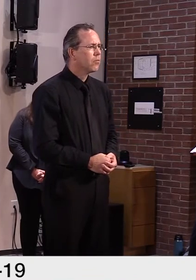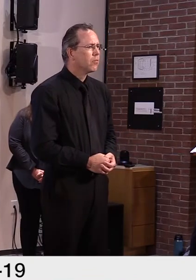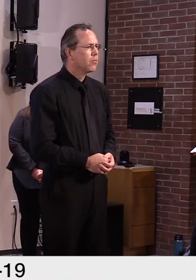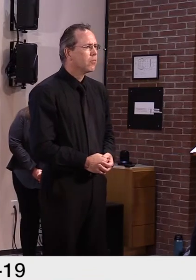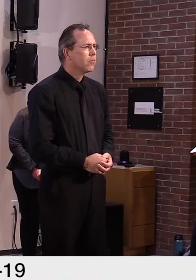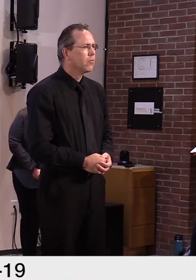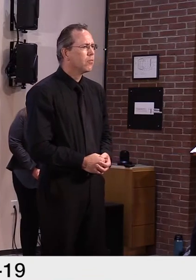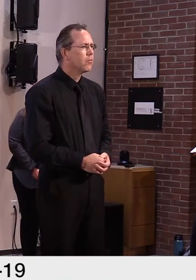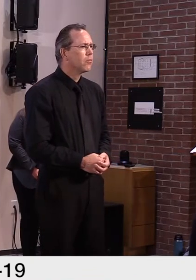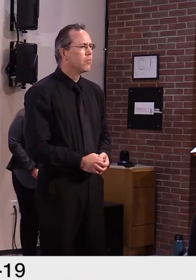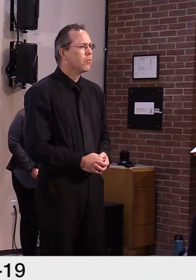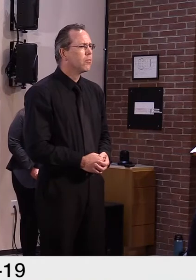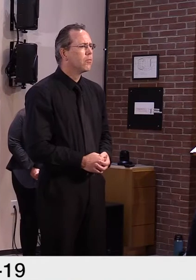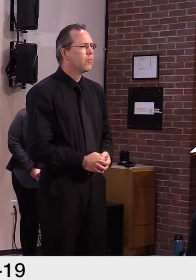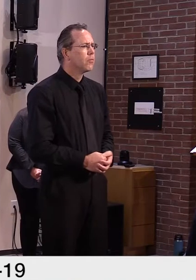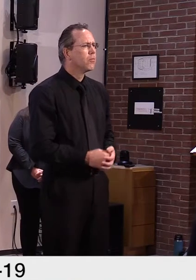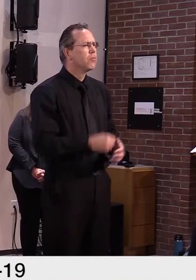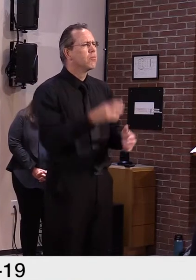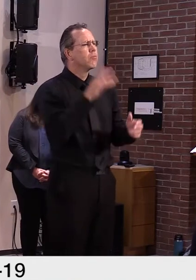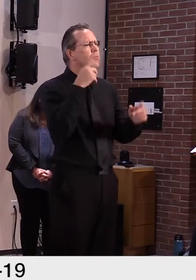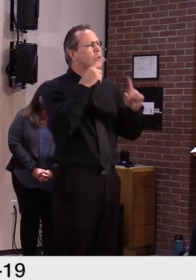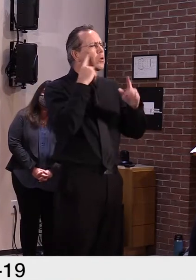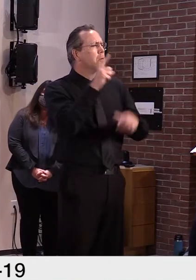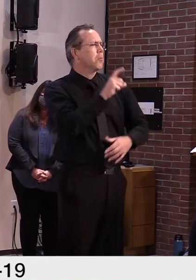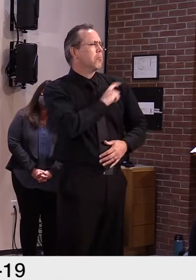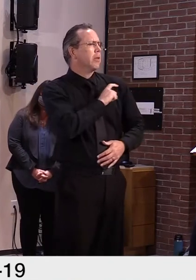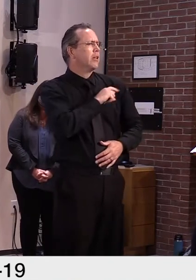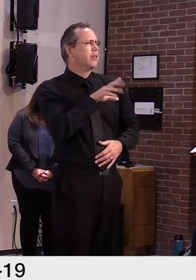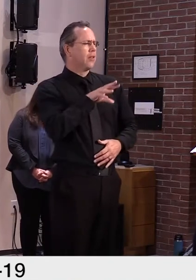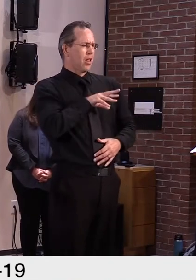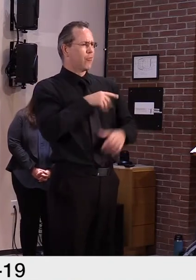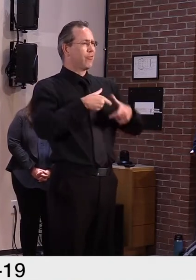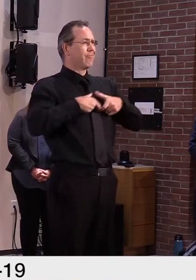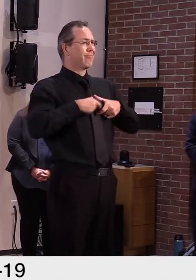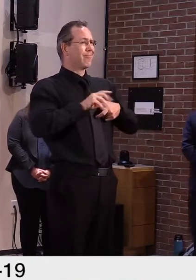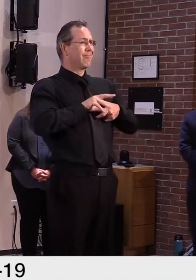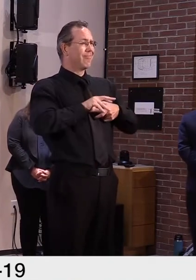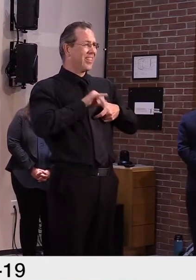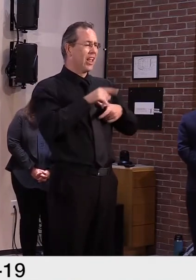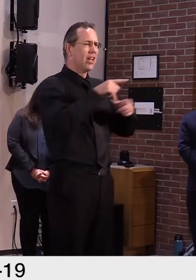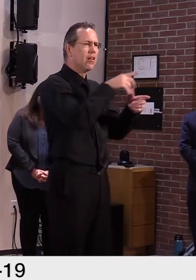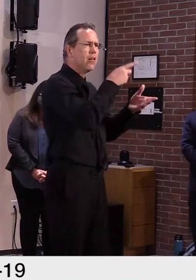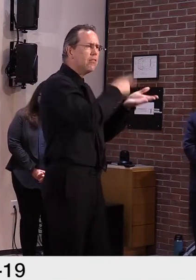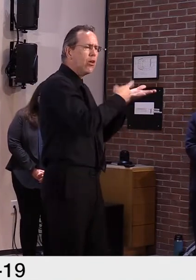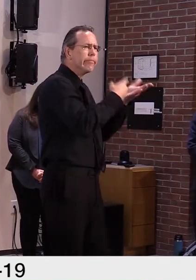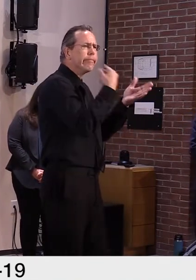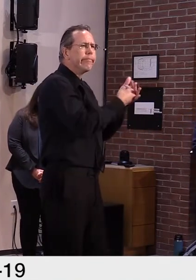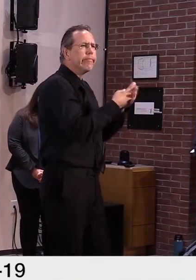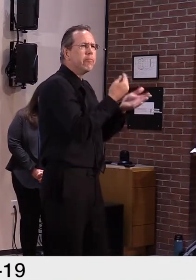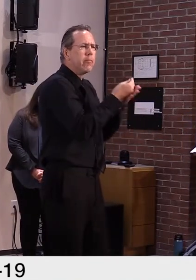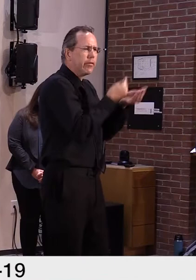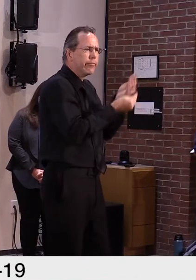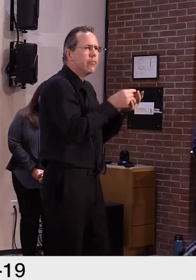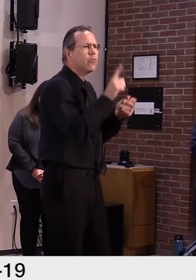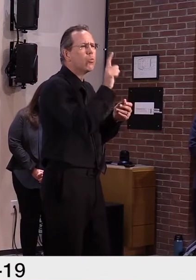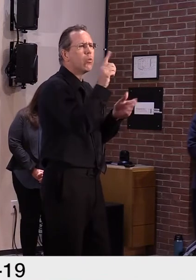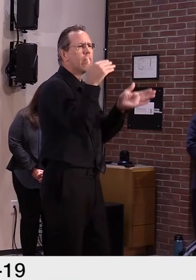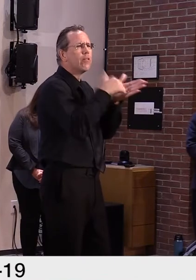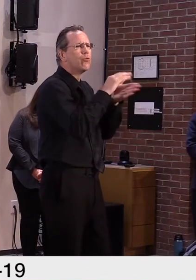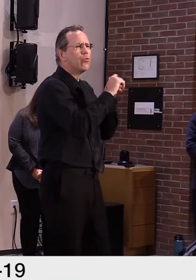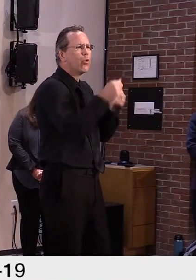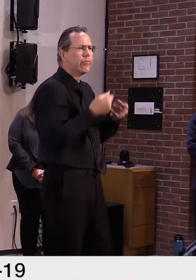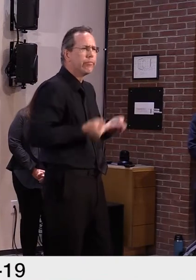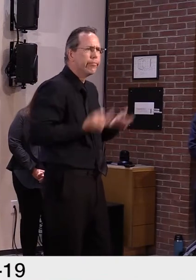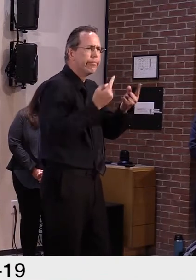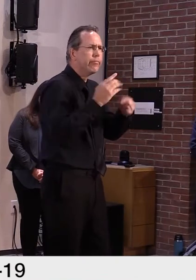that we cross law enforcement throughout Vermont for all law enforcement to have body cameras in